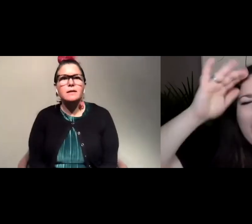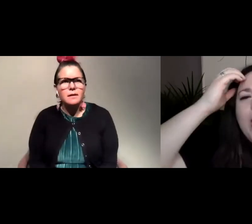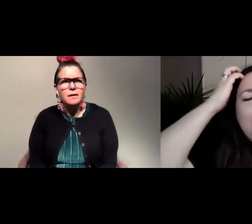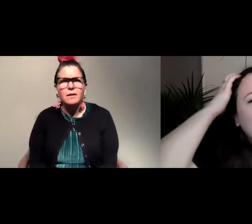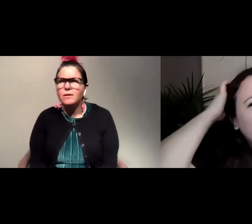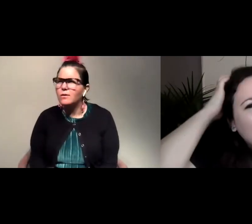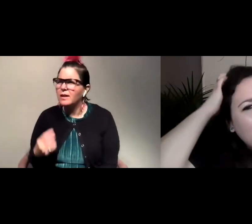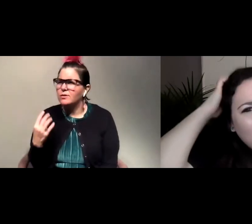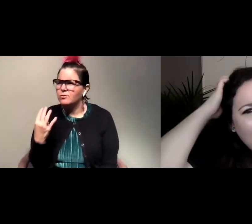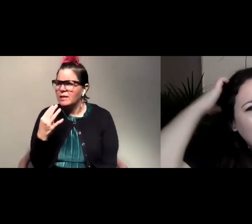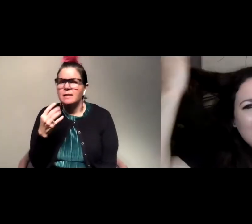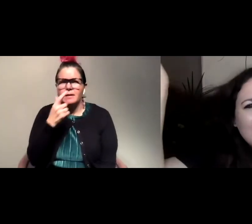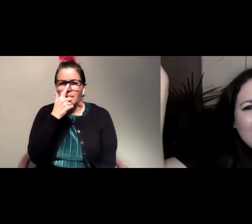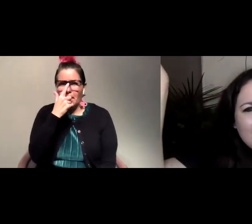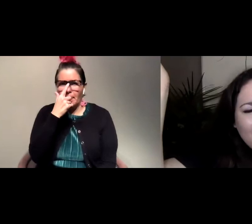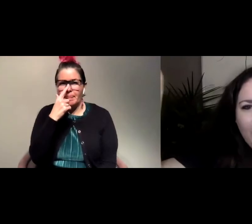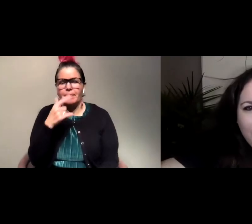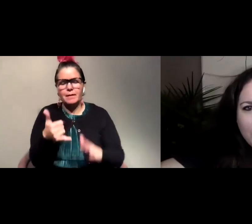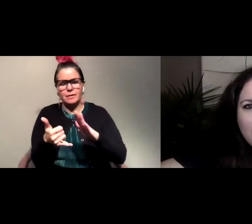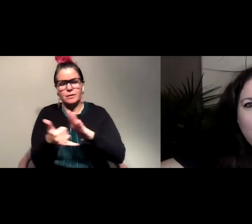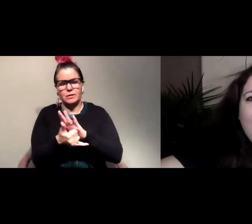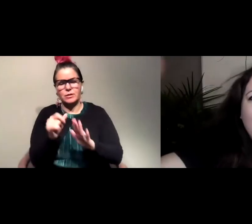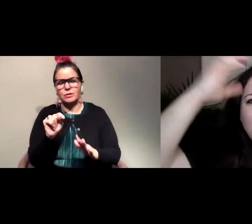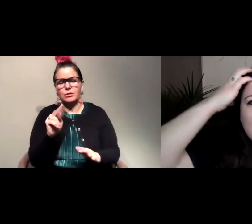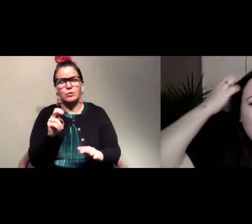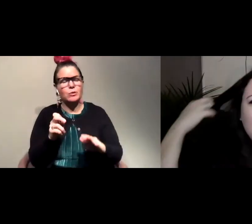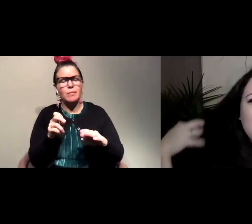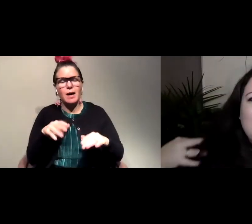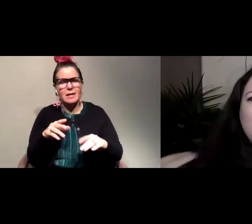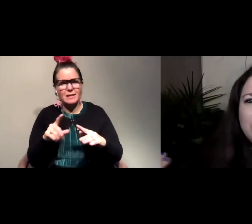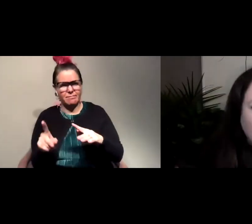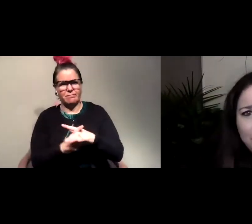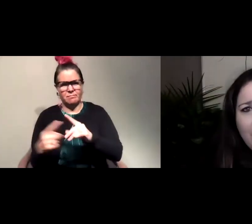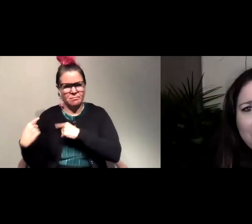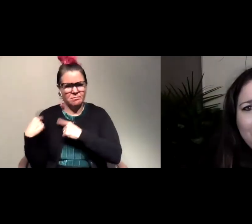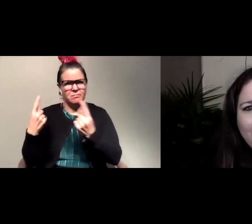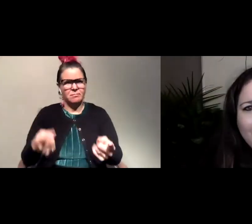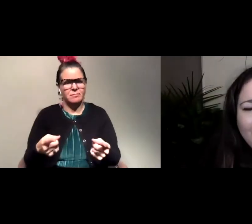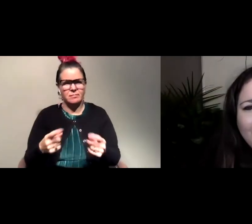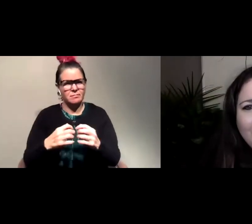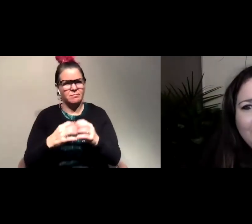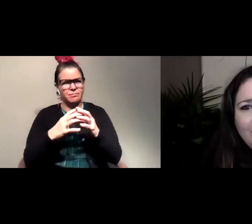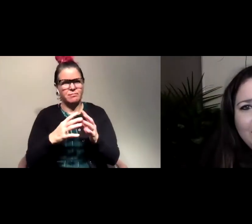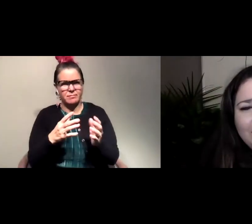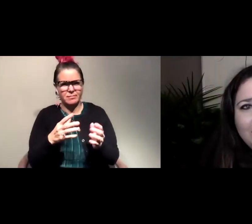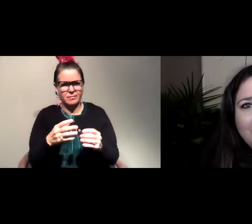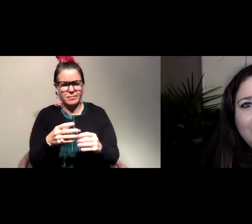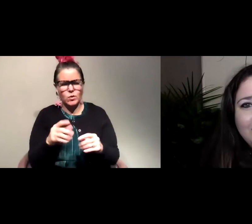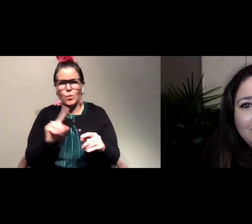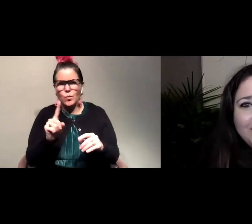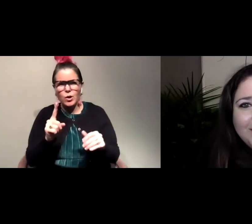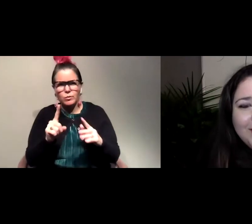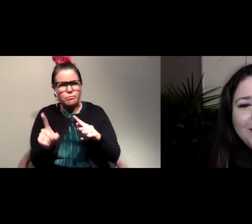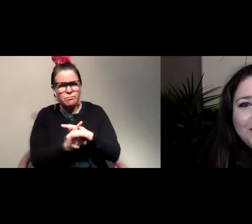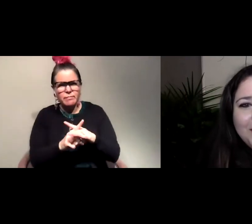So okay, but the tube hasn't existed forever. So where did those mosquitoes come from? So they first noticed